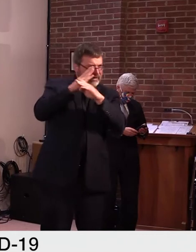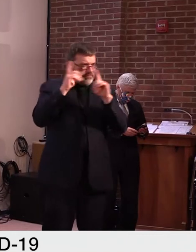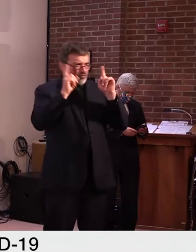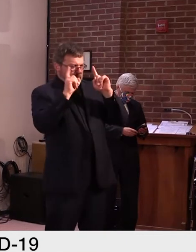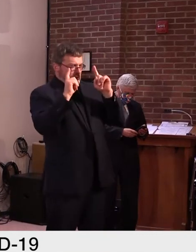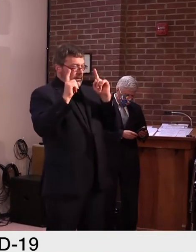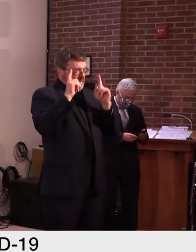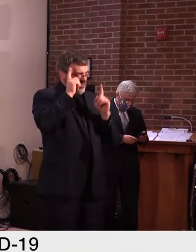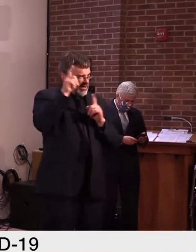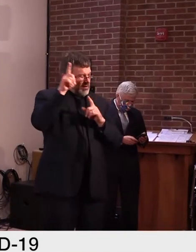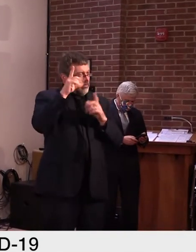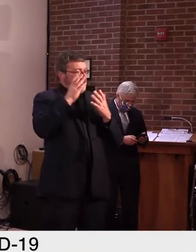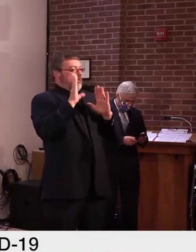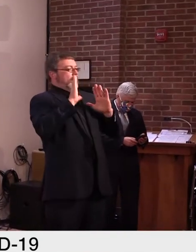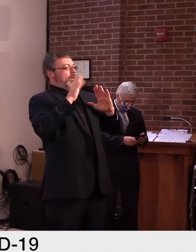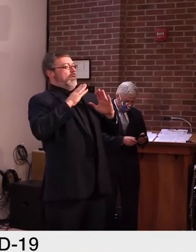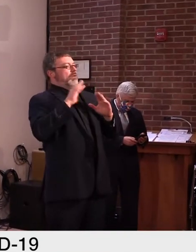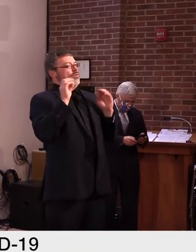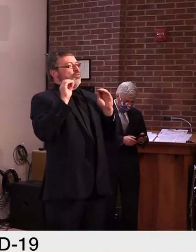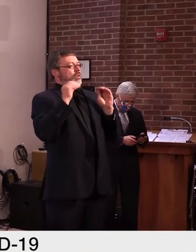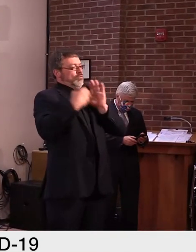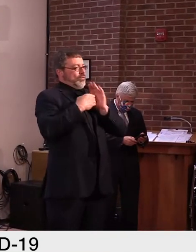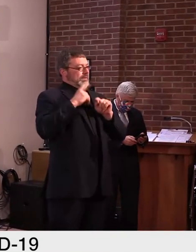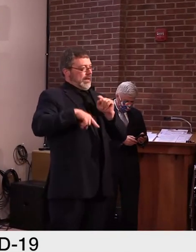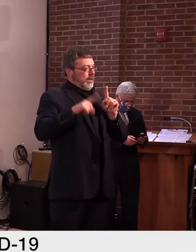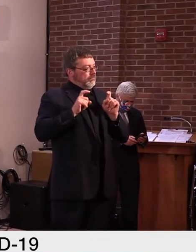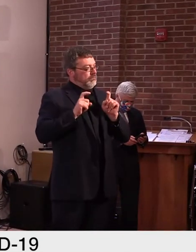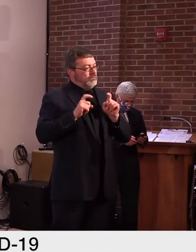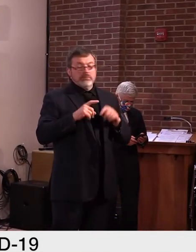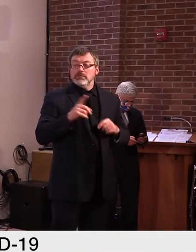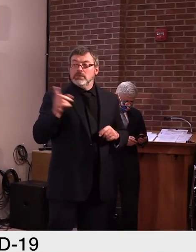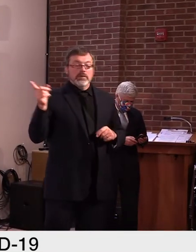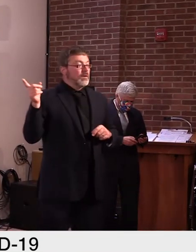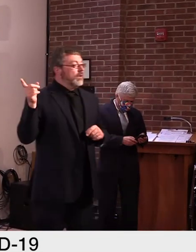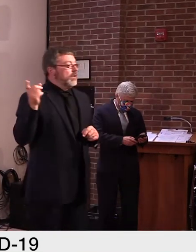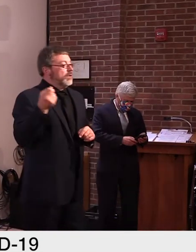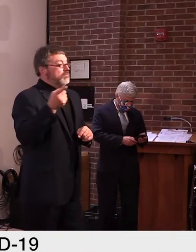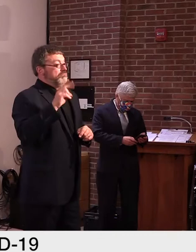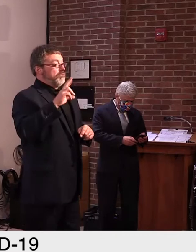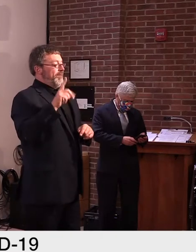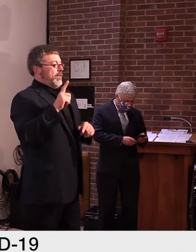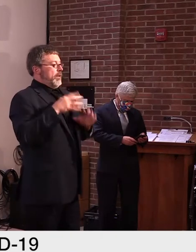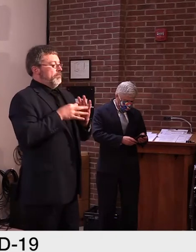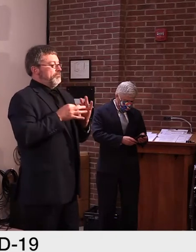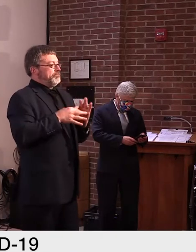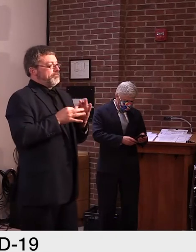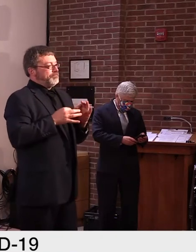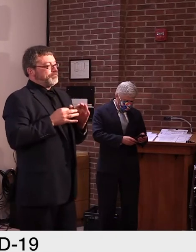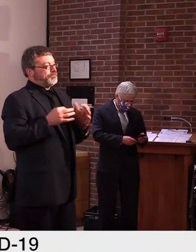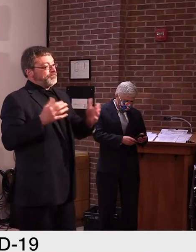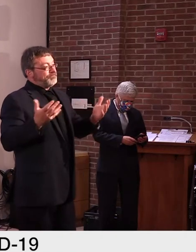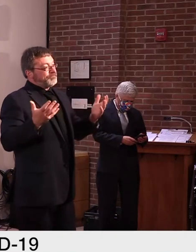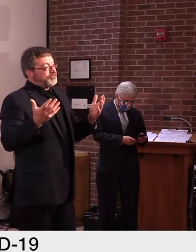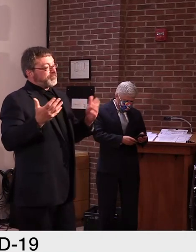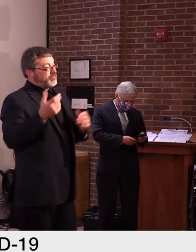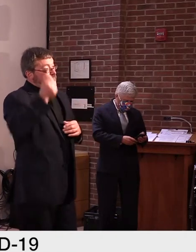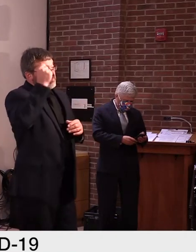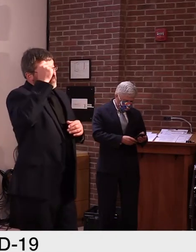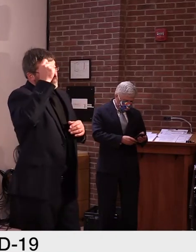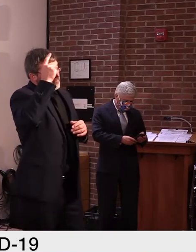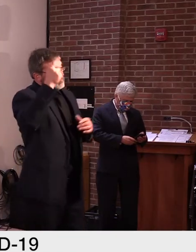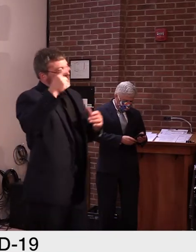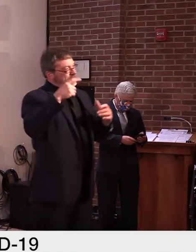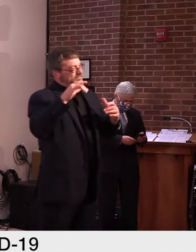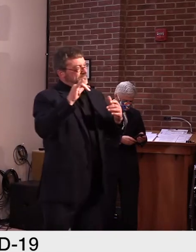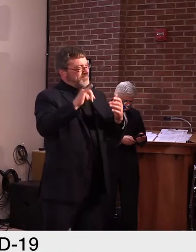So from the beginning, um, there's no talk of mandatory vaccination,